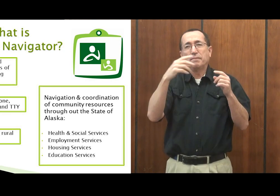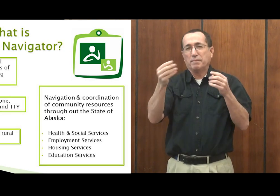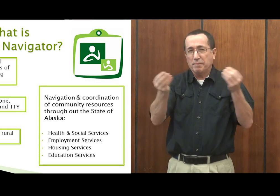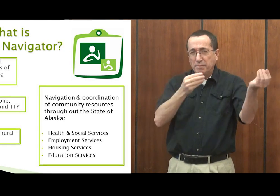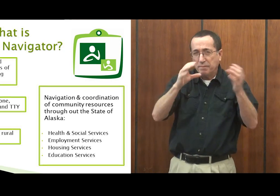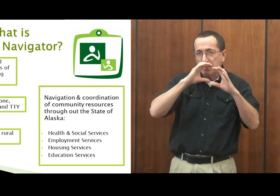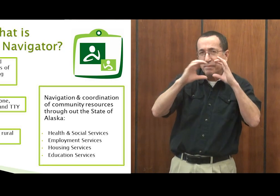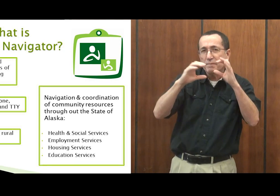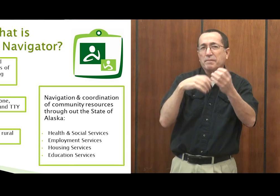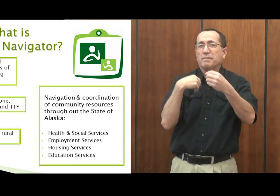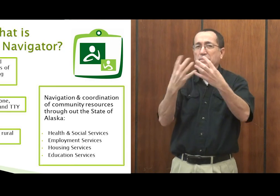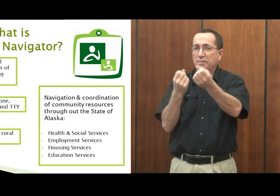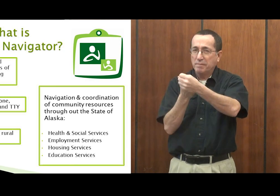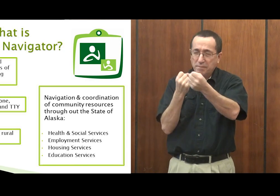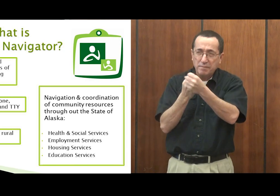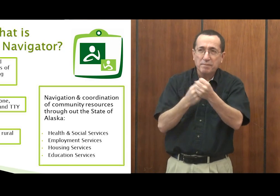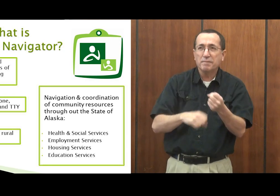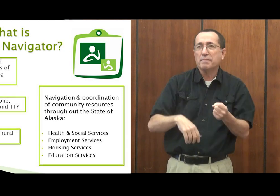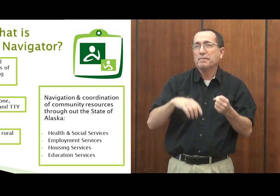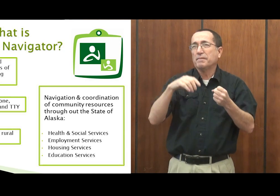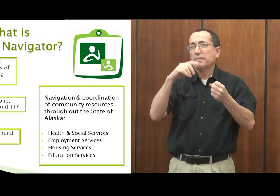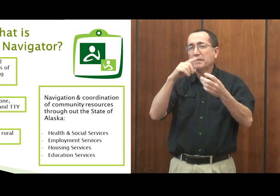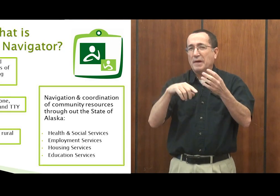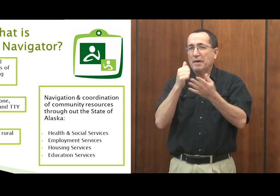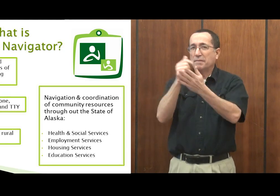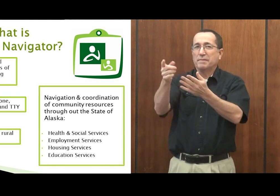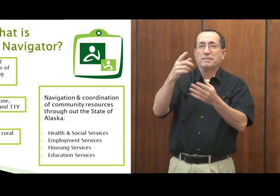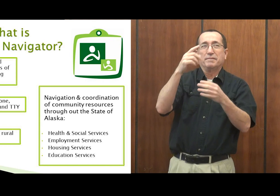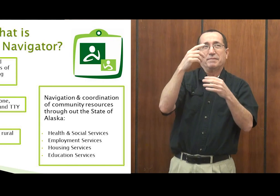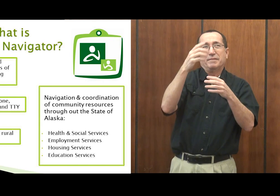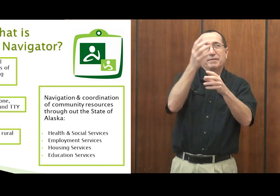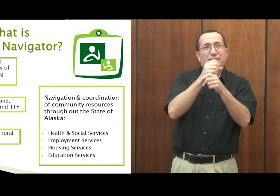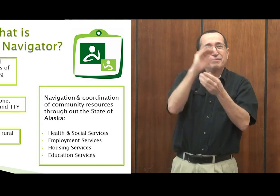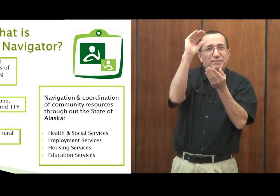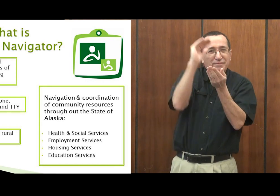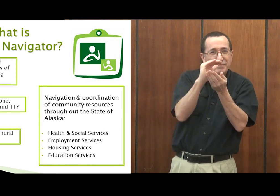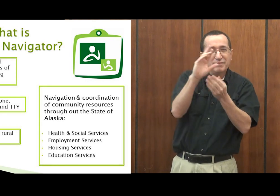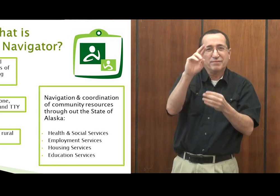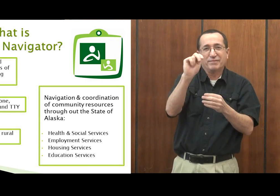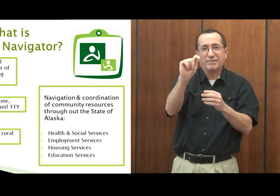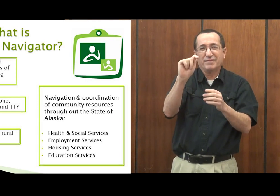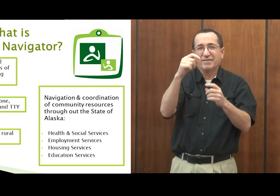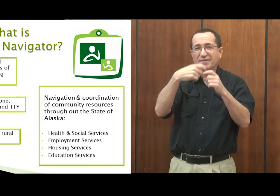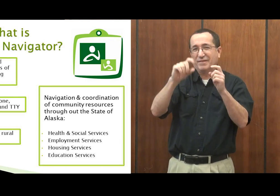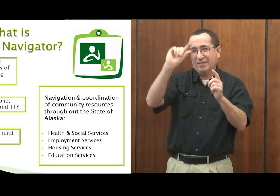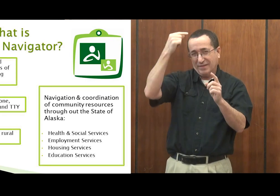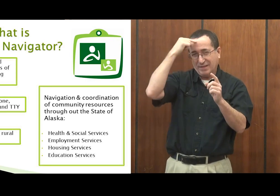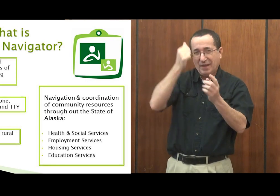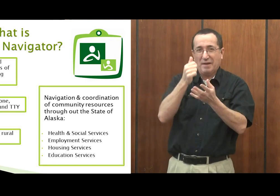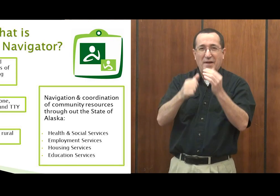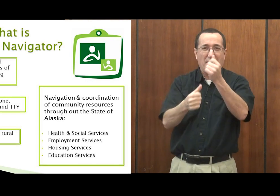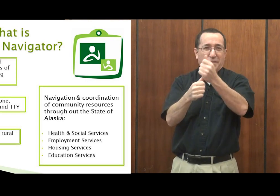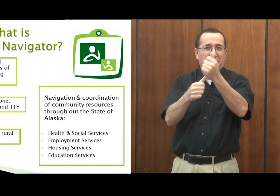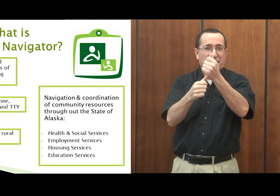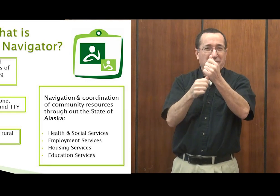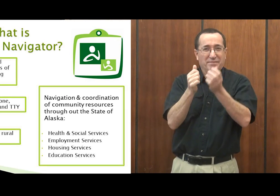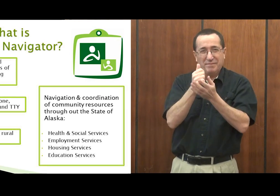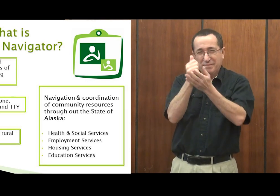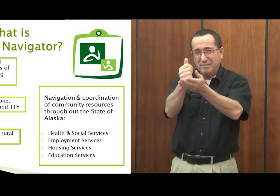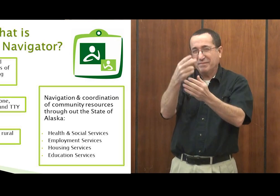Inlet. Again, we facilitate communication, just helping people navigate through a busy, could be